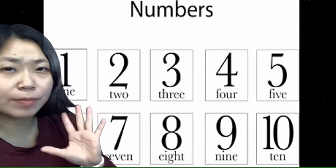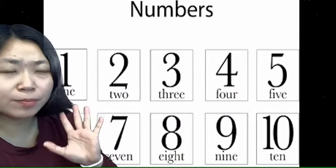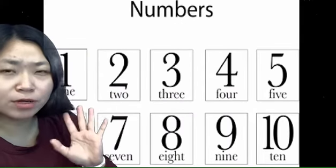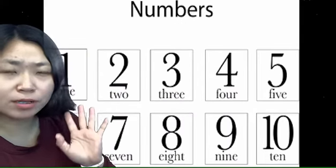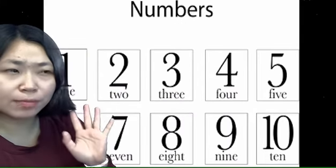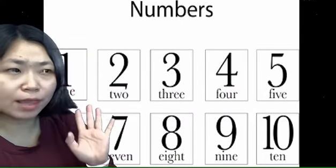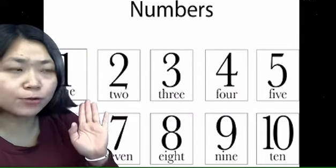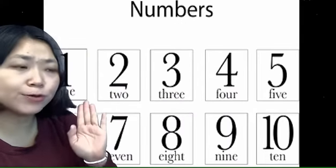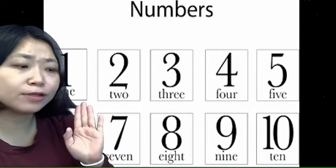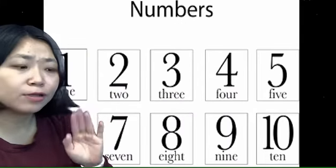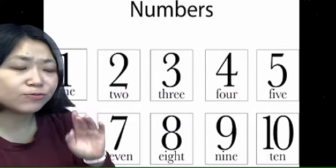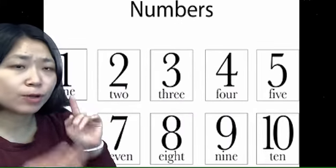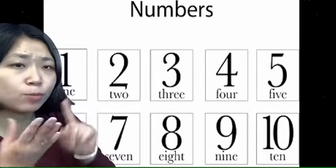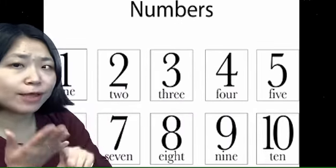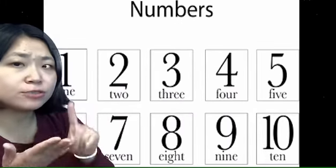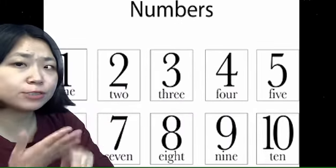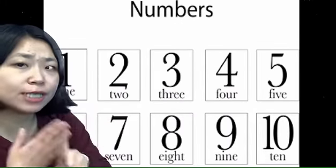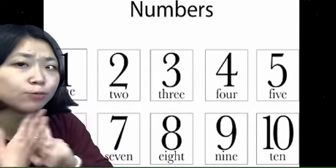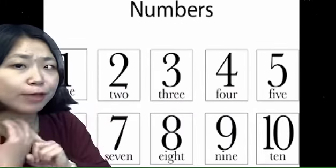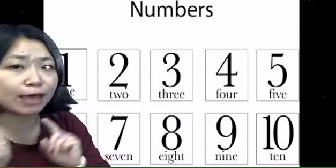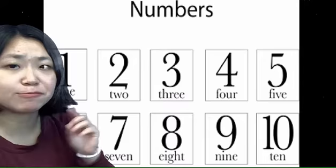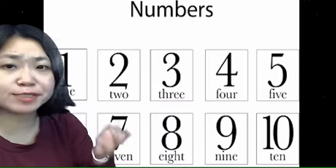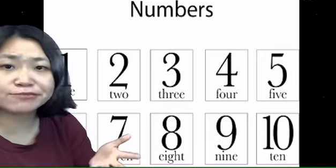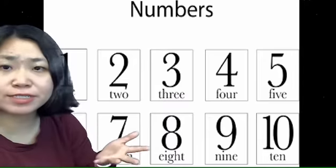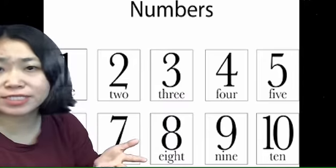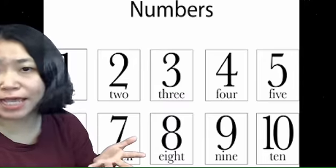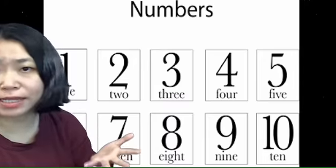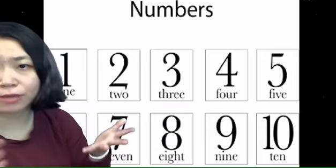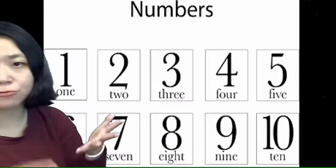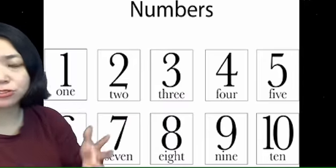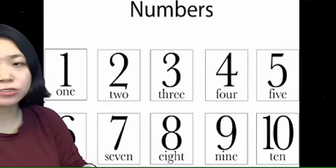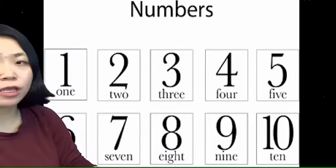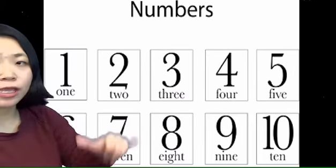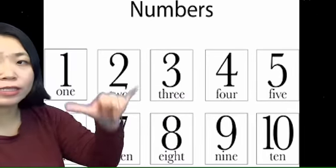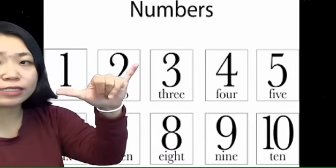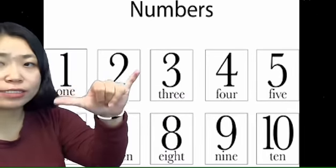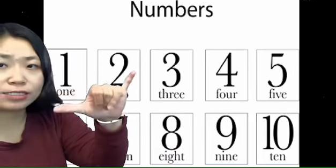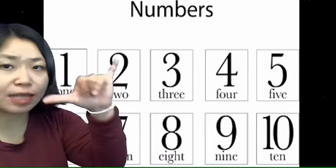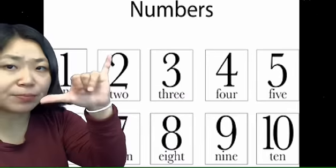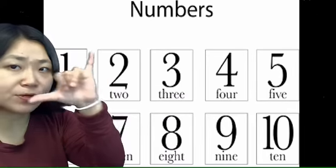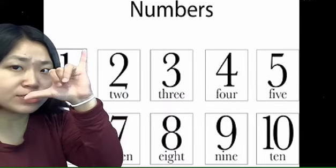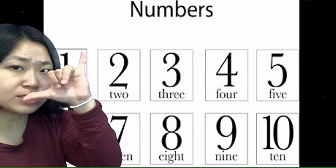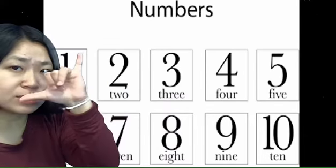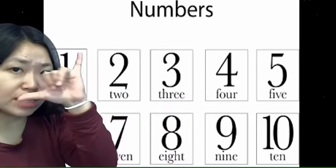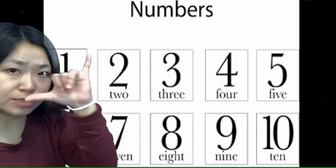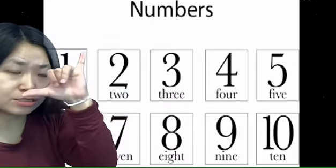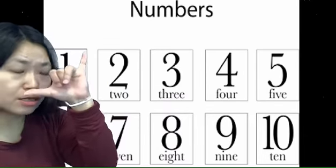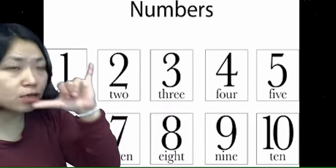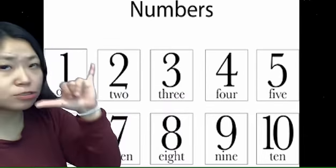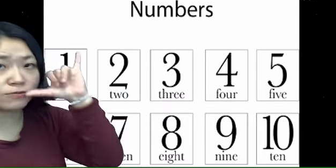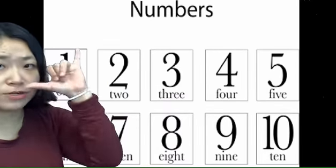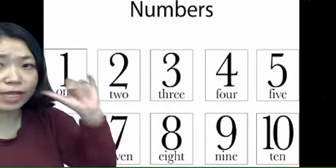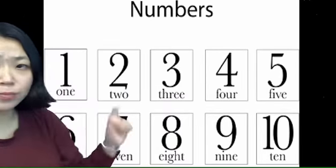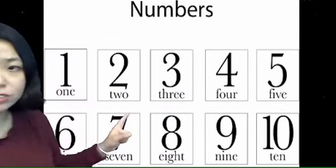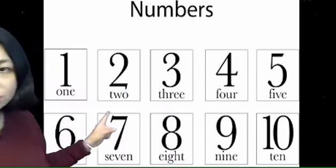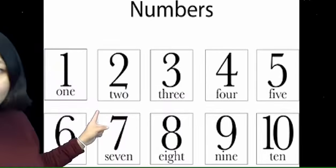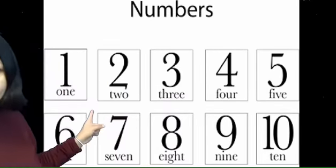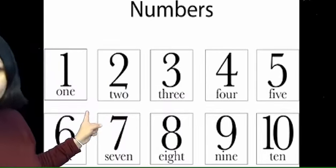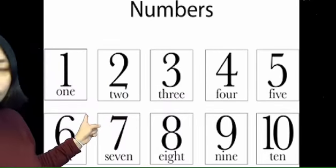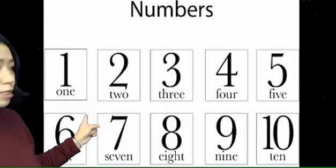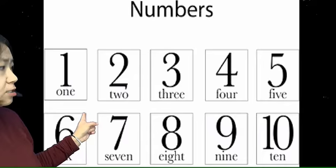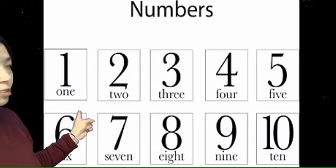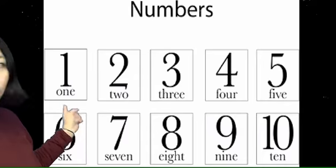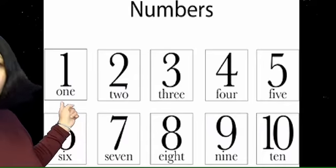And remember in Mandarin, from 1 to 10, we have different sign language. And this is number 6. So, for number